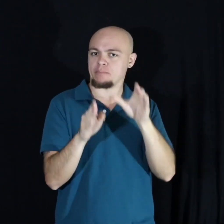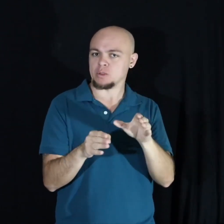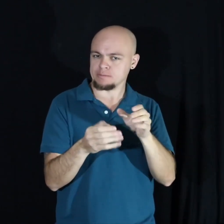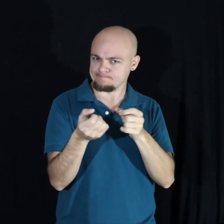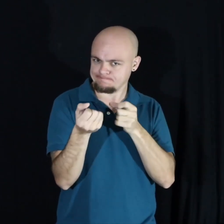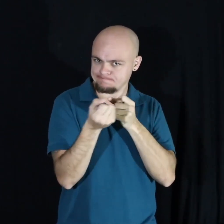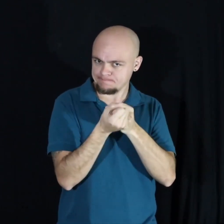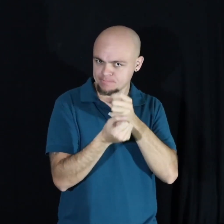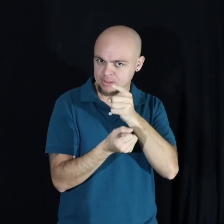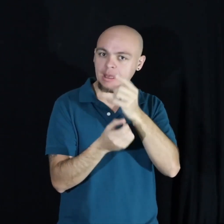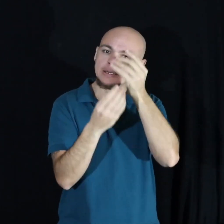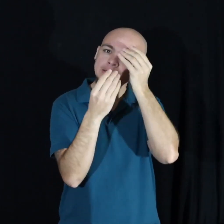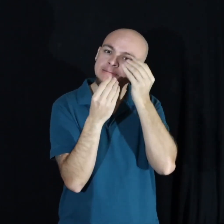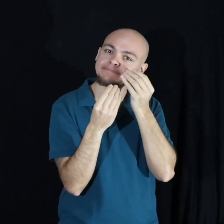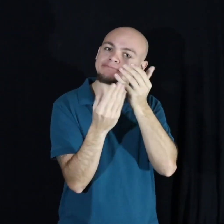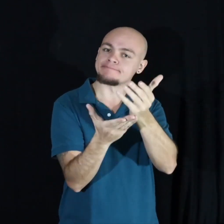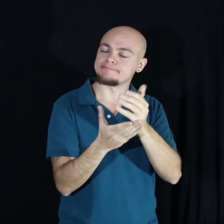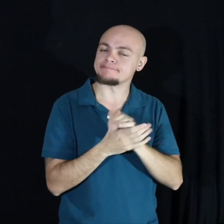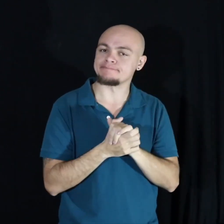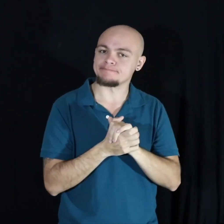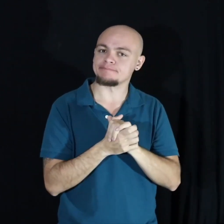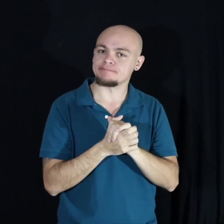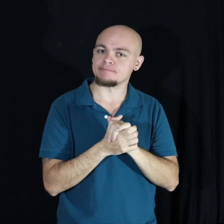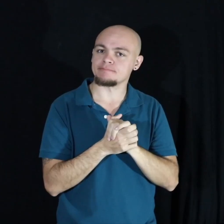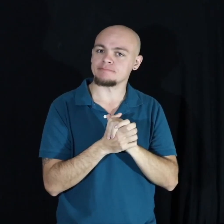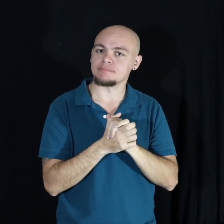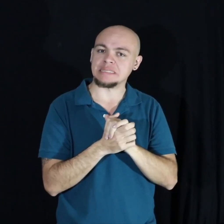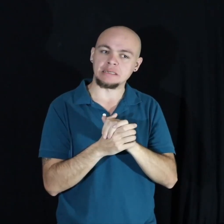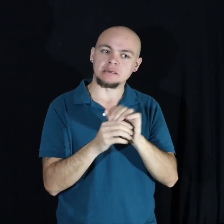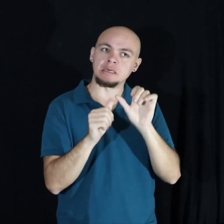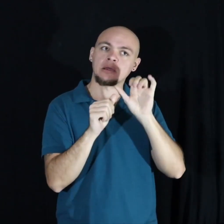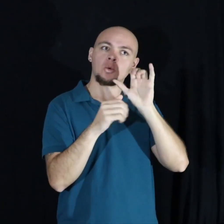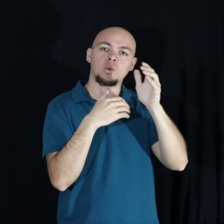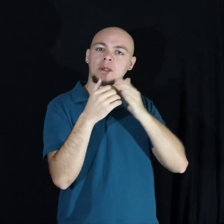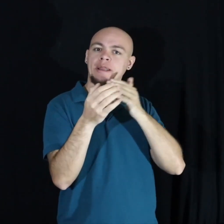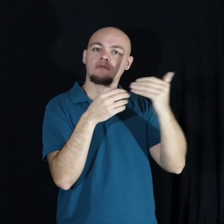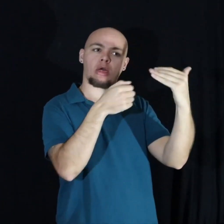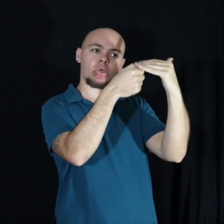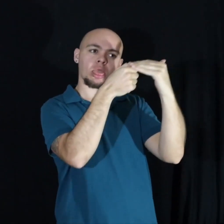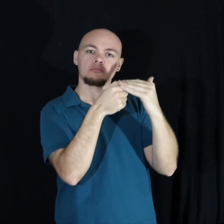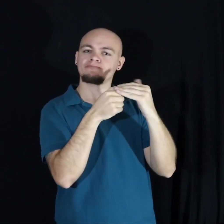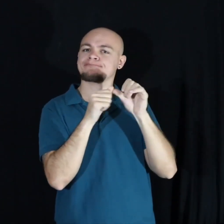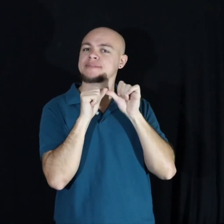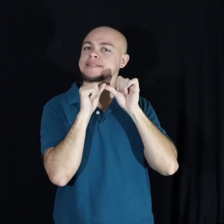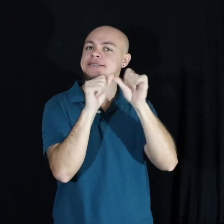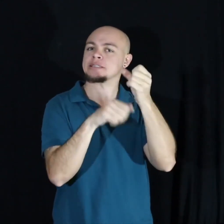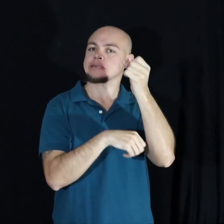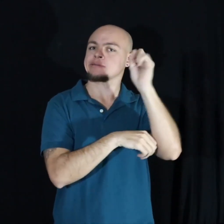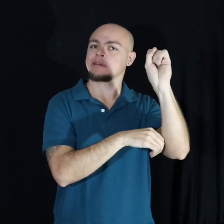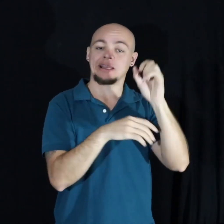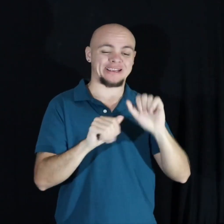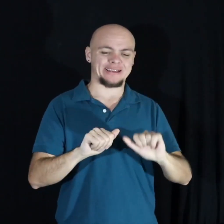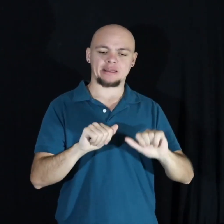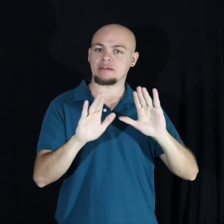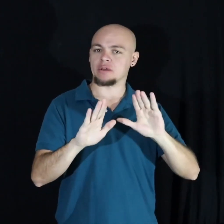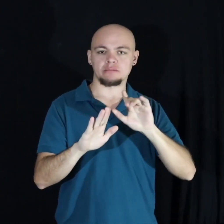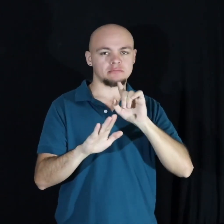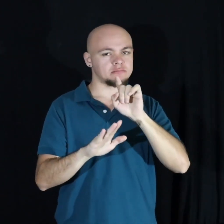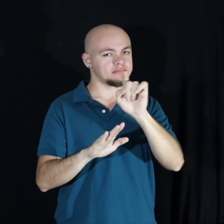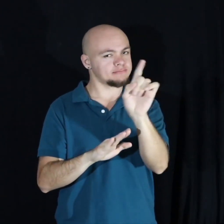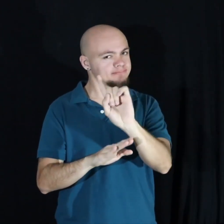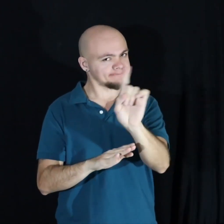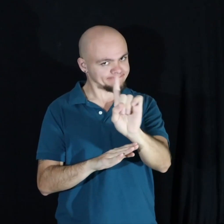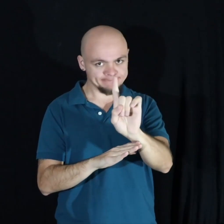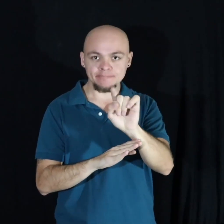person to tell you, keep fighting. Don't you dare give up. You